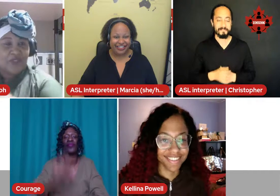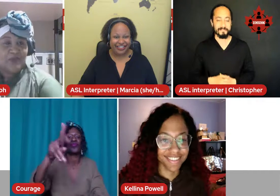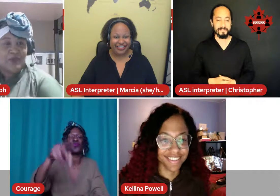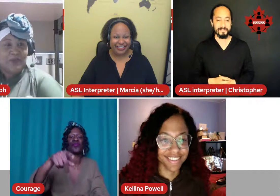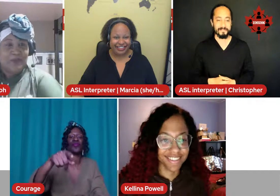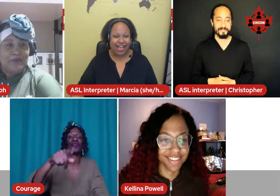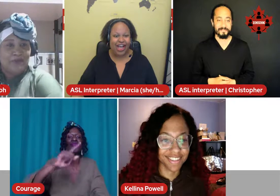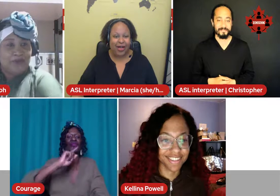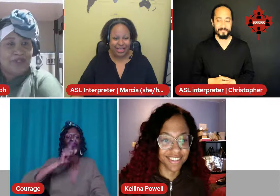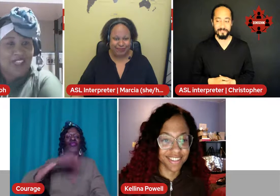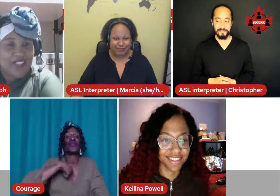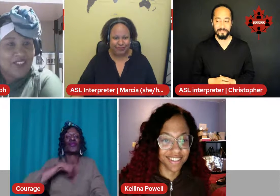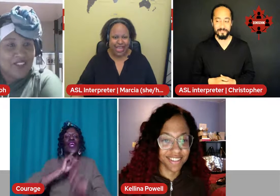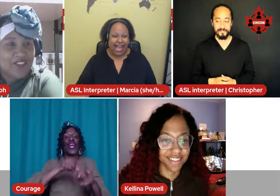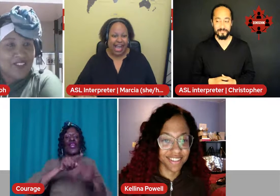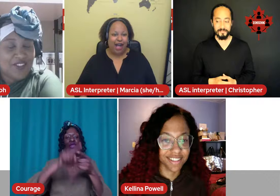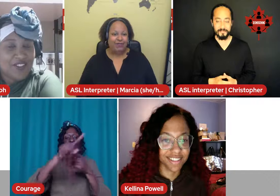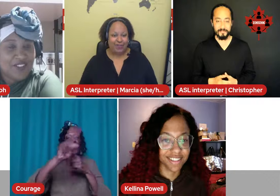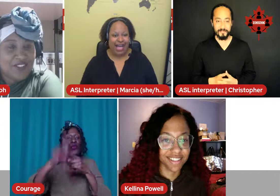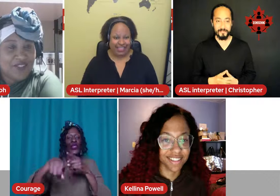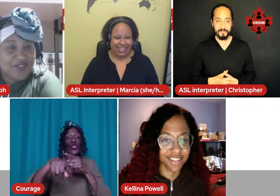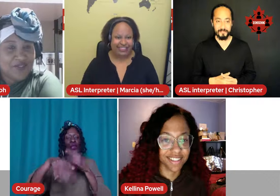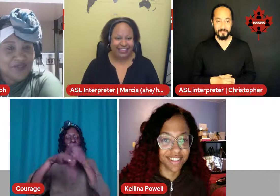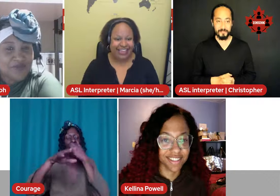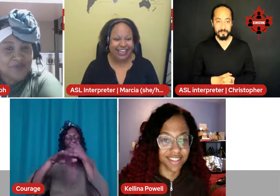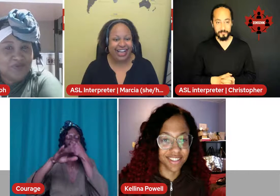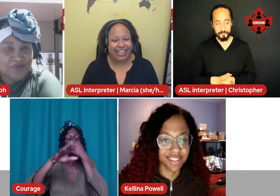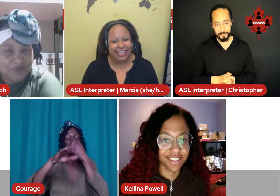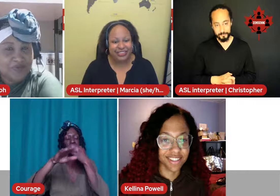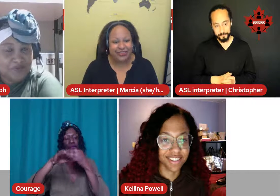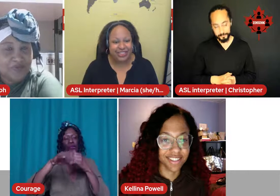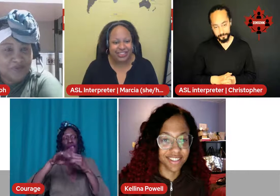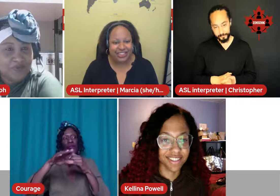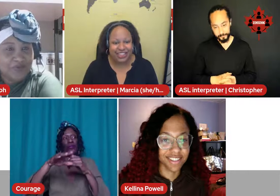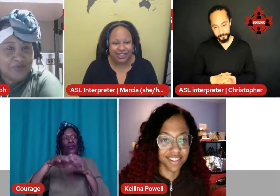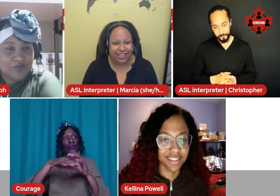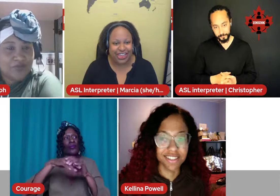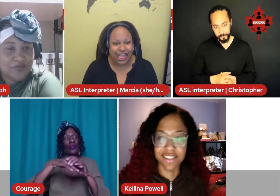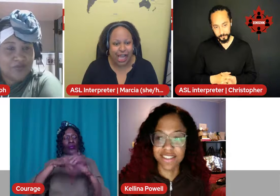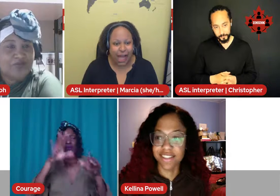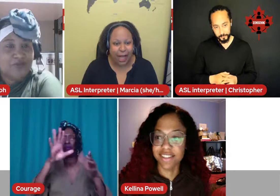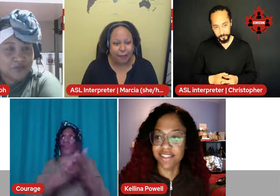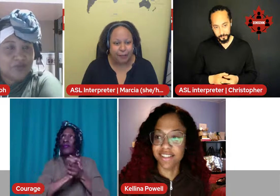Whatever. Okay. Um, I can answer. I can answer the question, surely. Um,